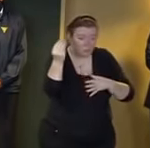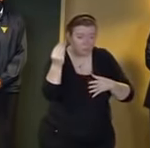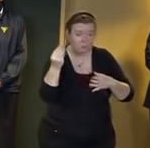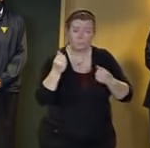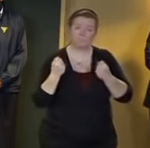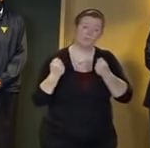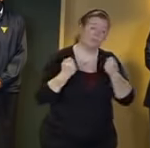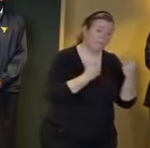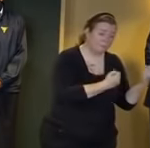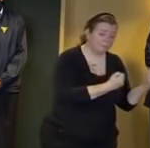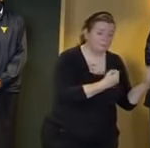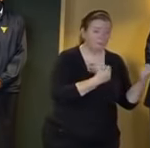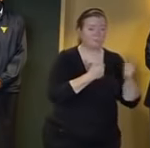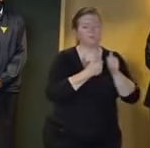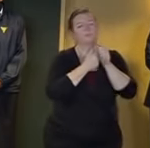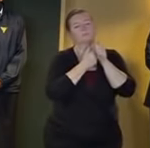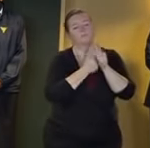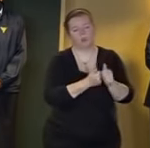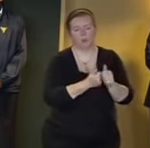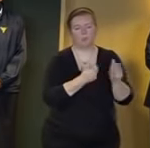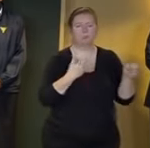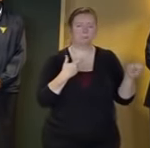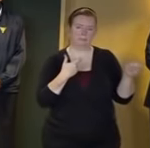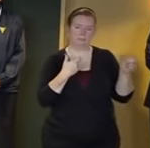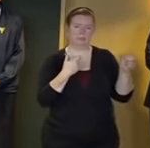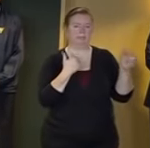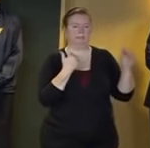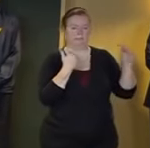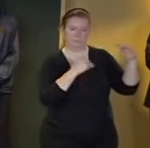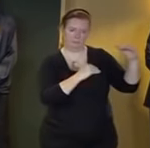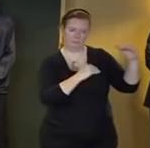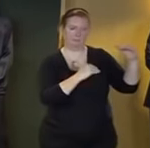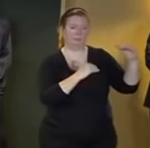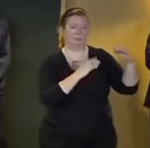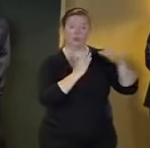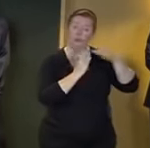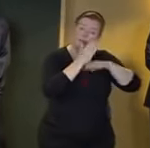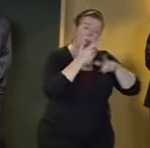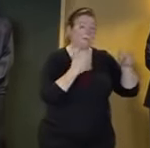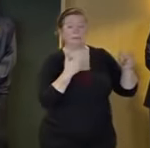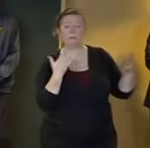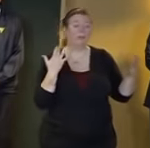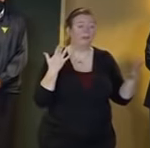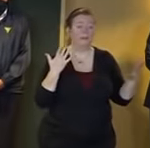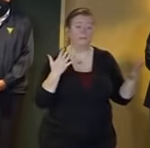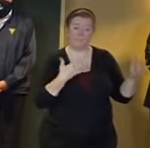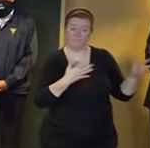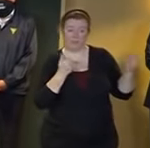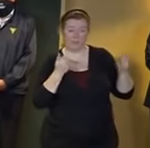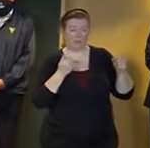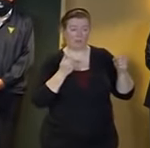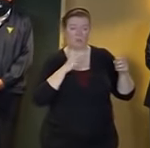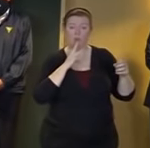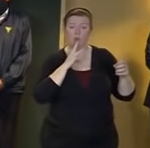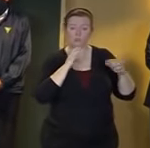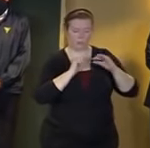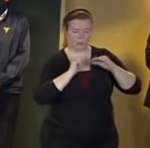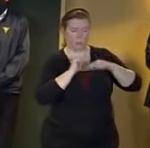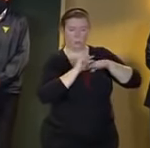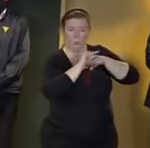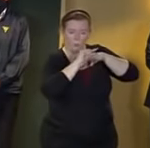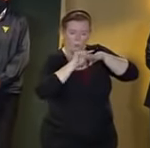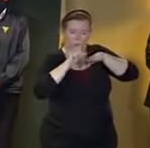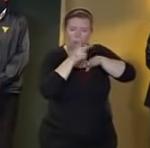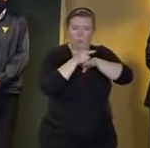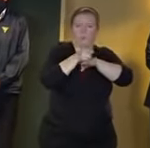posted speed in many places that speed will be reduced the concern is hydroplaning when you hydroplane it's very difficult sometimes